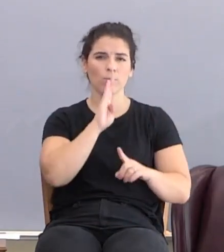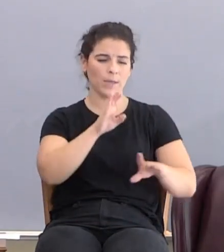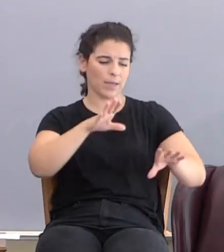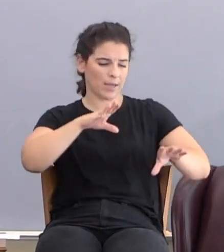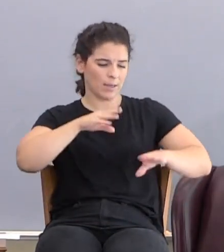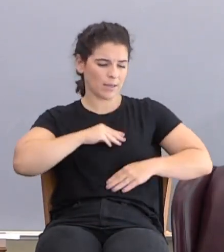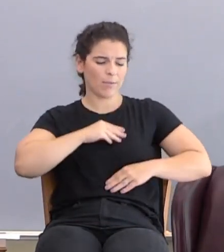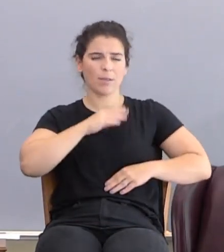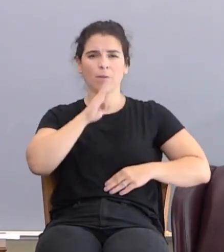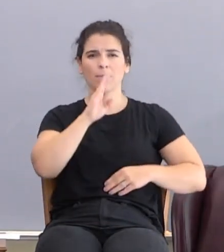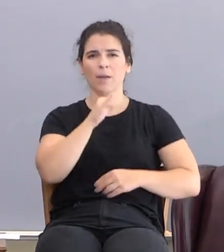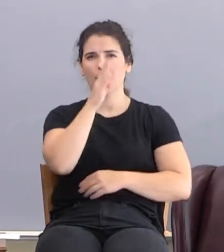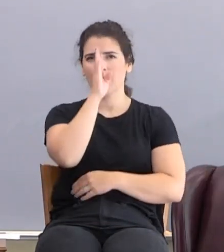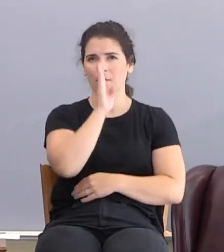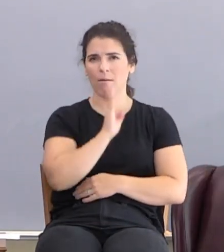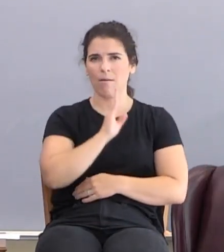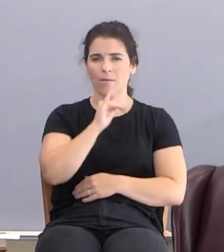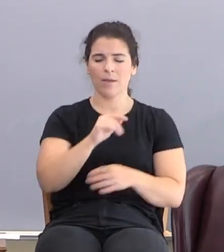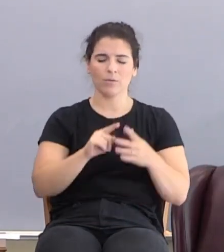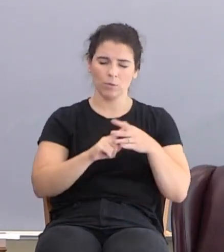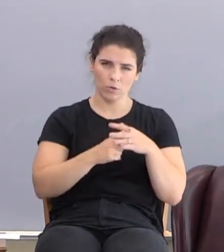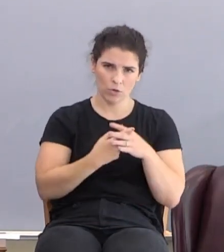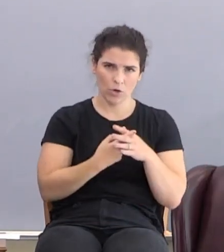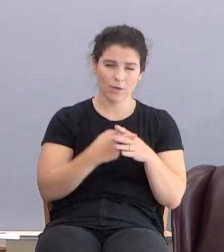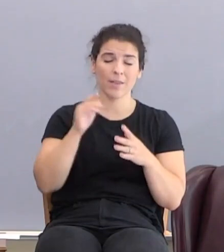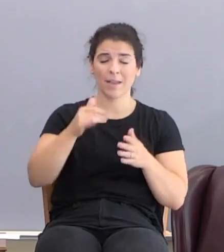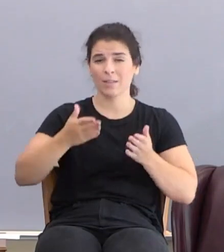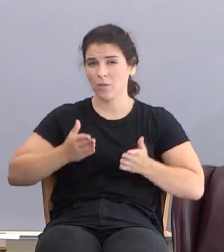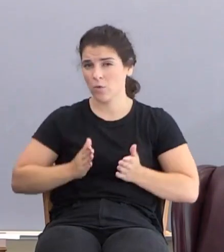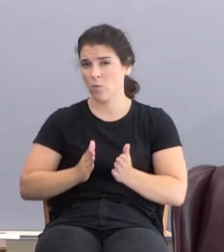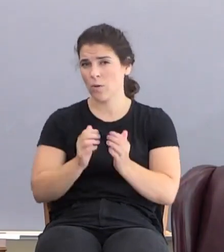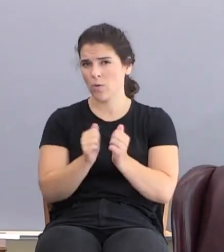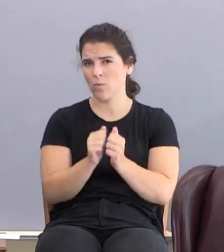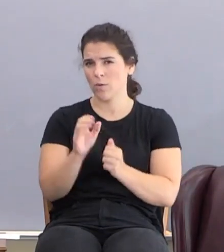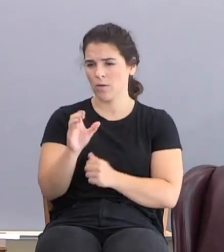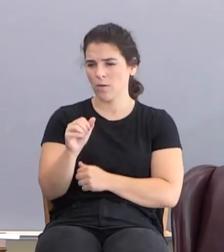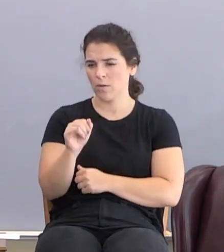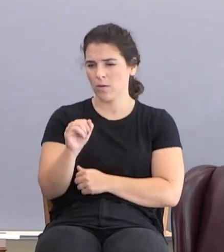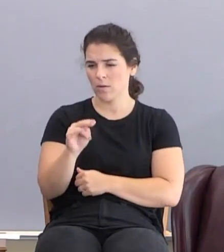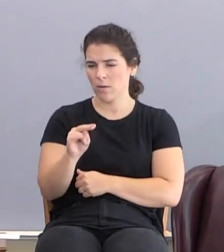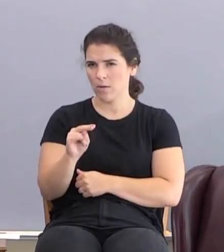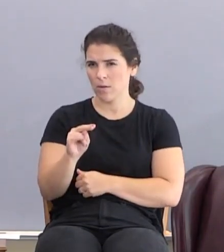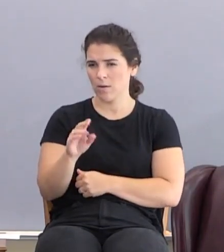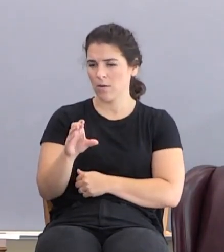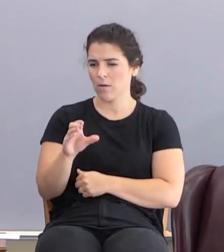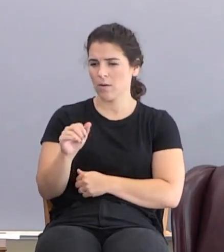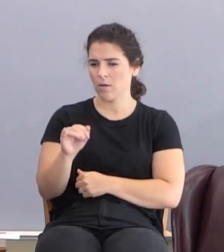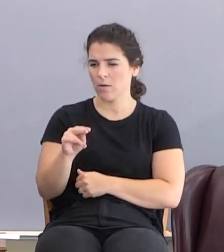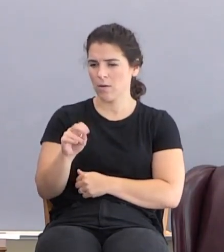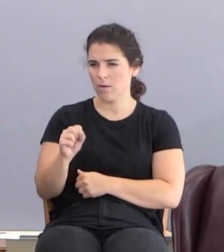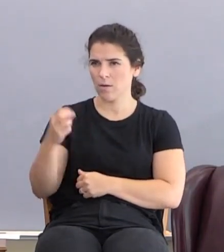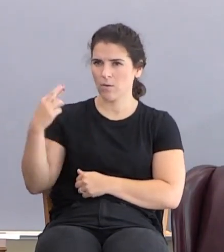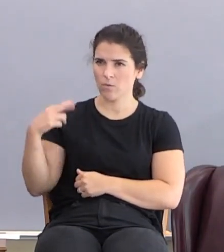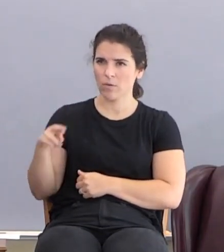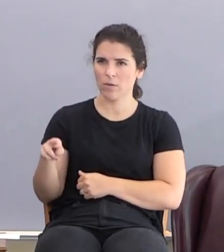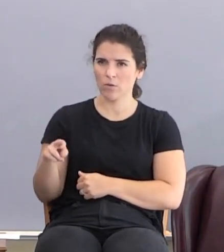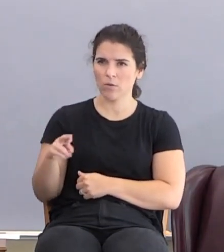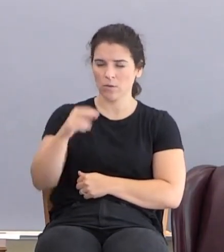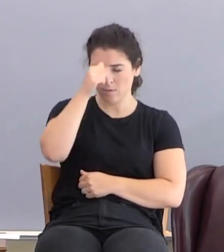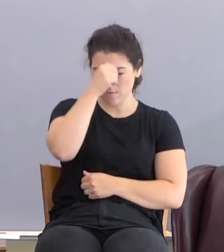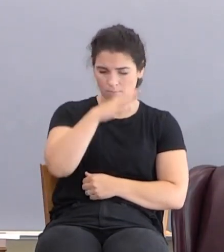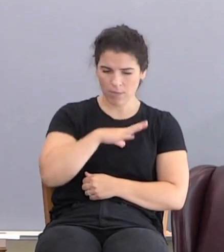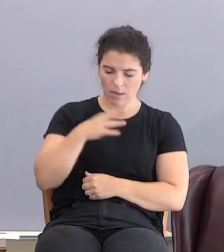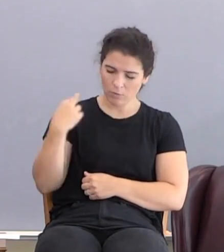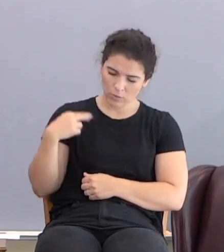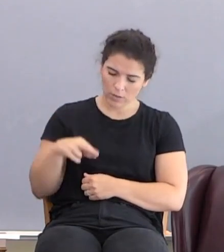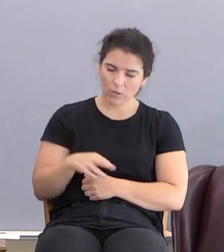what starts. That's the way of Cain. That's Cain's religion. That's man's religion. I've